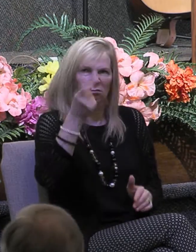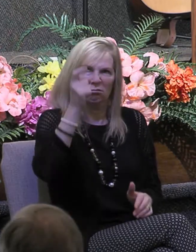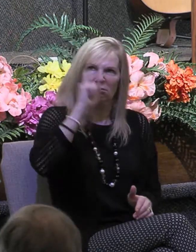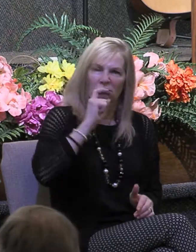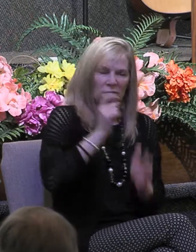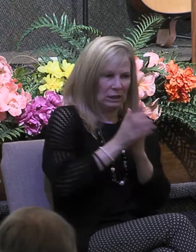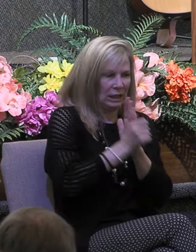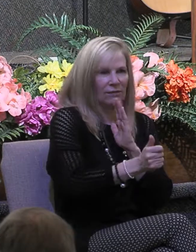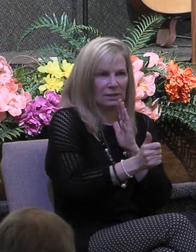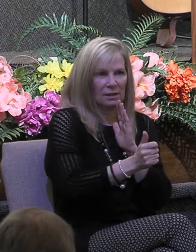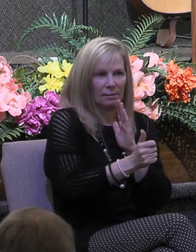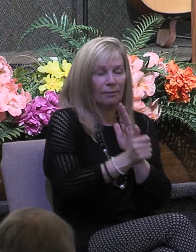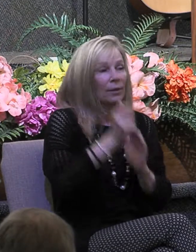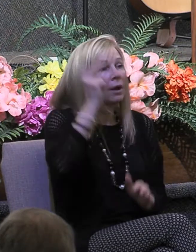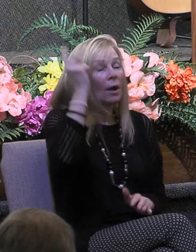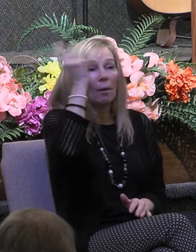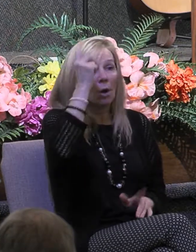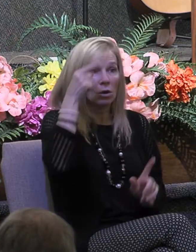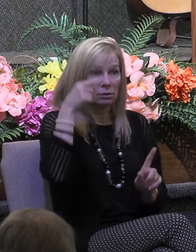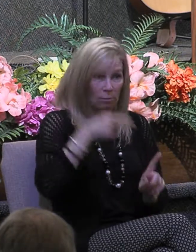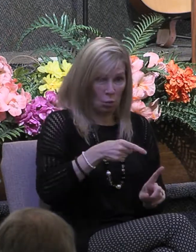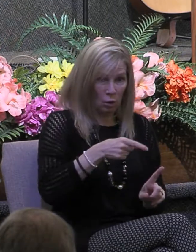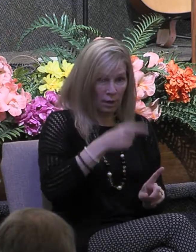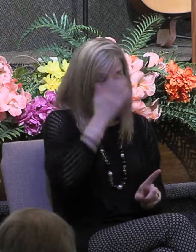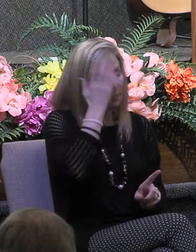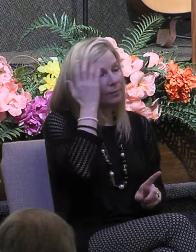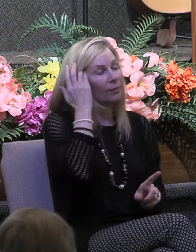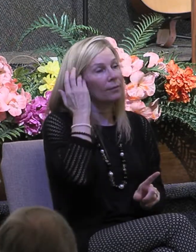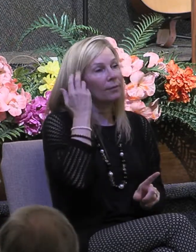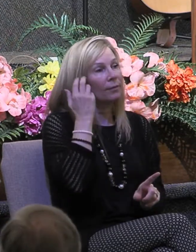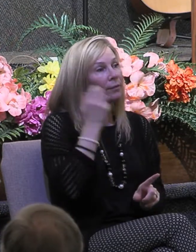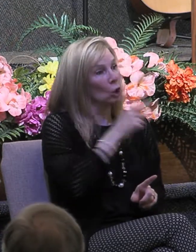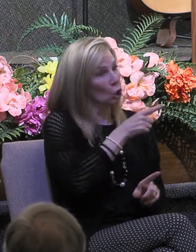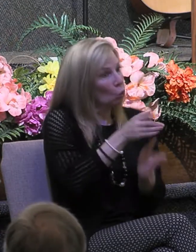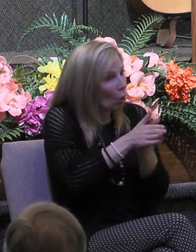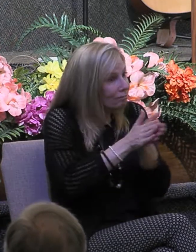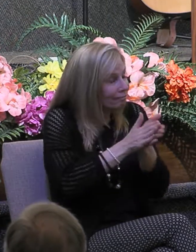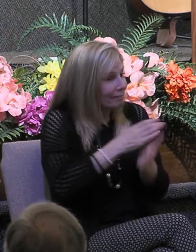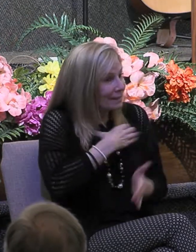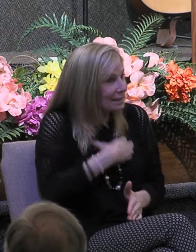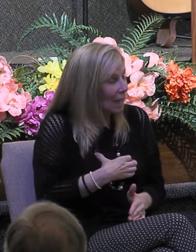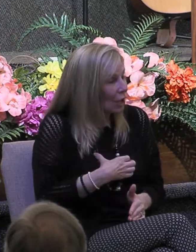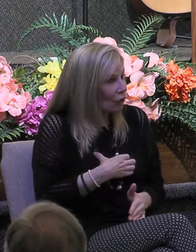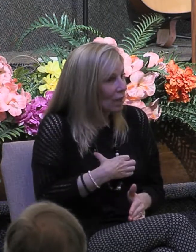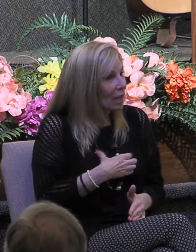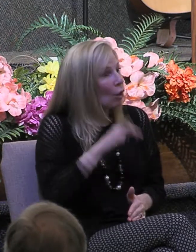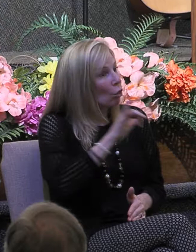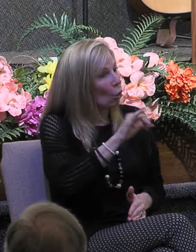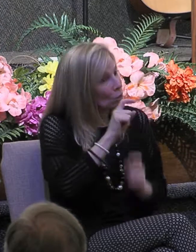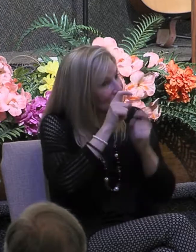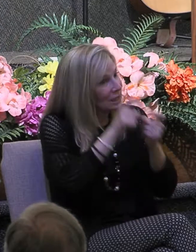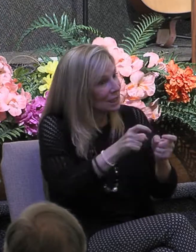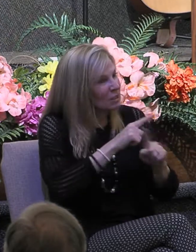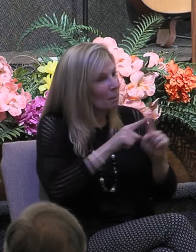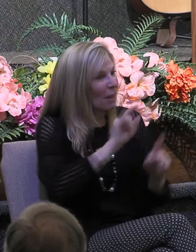Paul's point in saying this is you are earnestly desiring the greater gifts and wrongfully so. That's what you're doing.